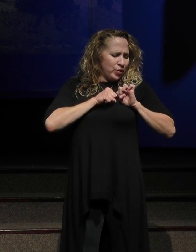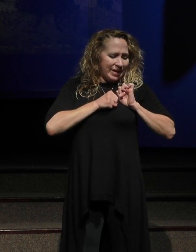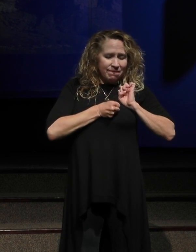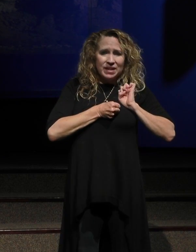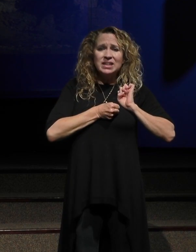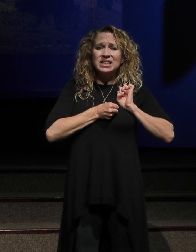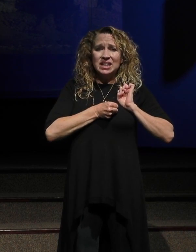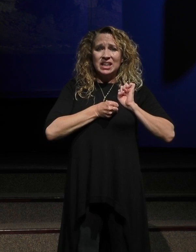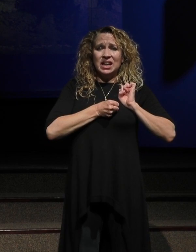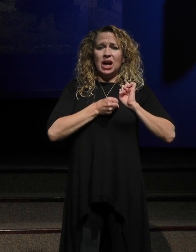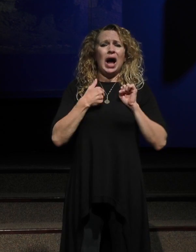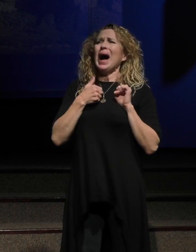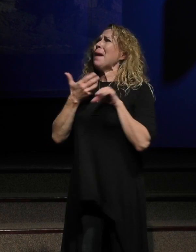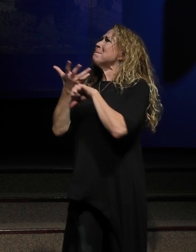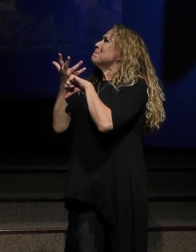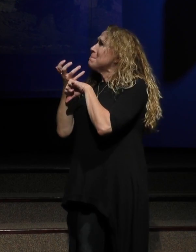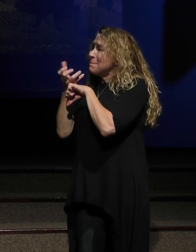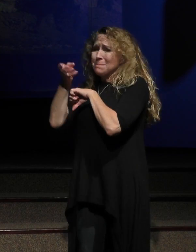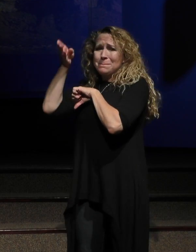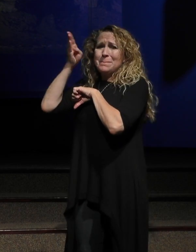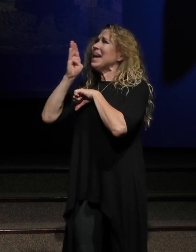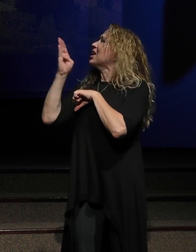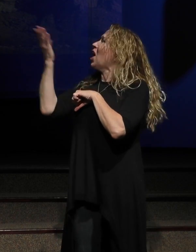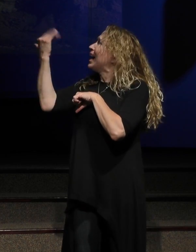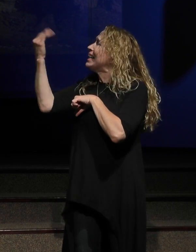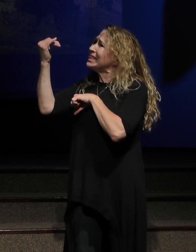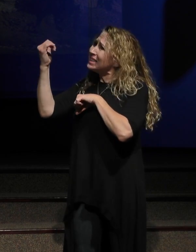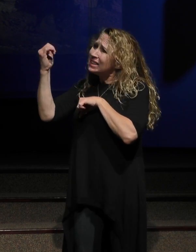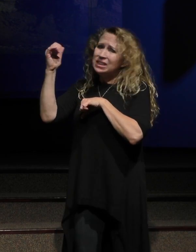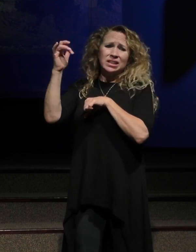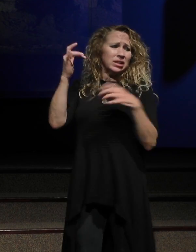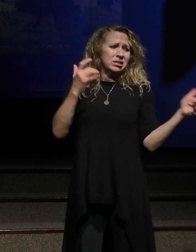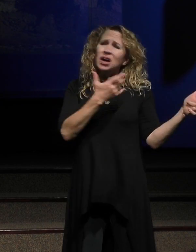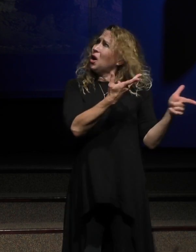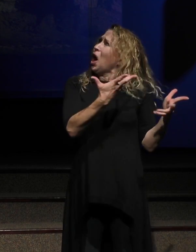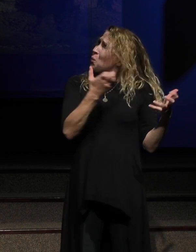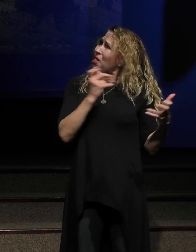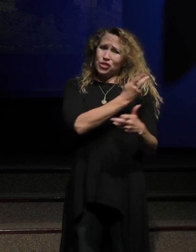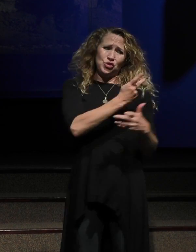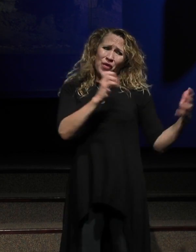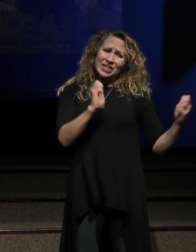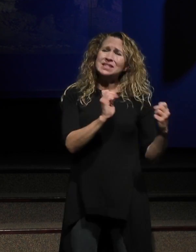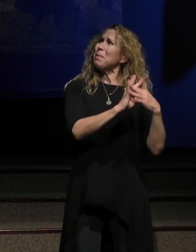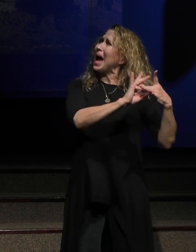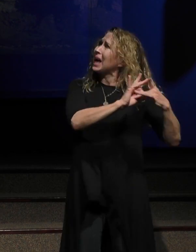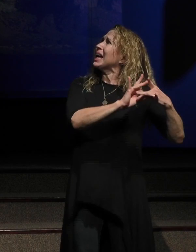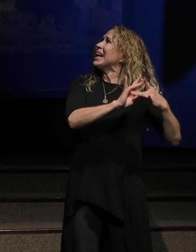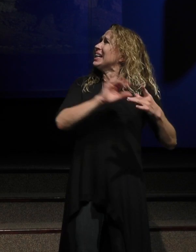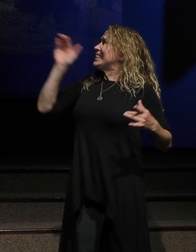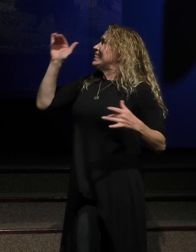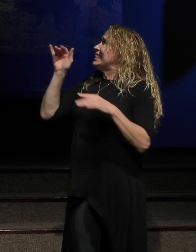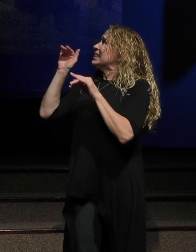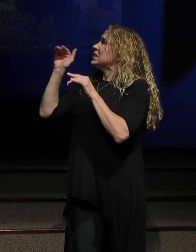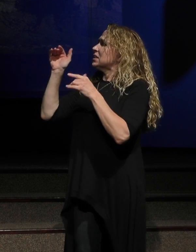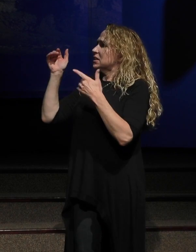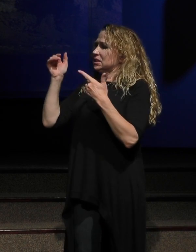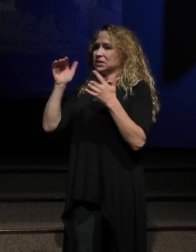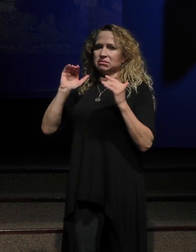is I, I, obey God to intervene and bring healing back to that friendship. But so far, God hasn't answered that prayer.